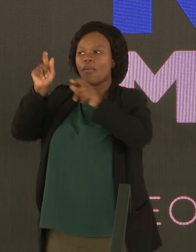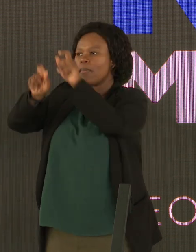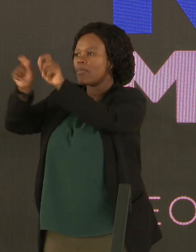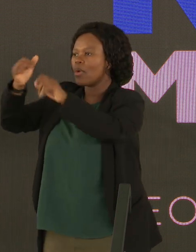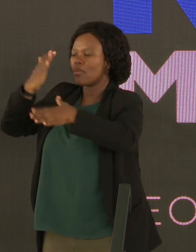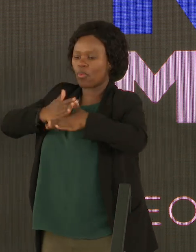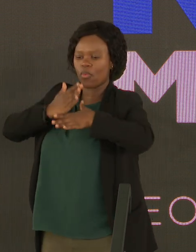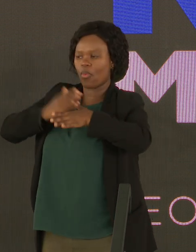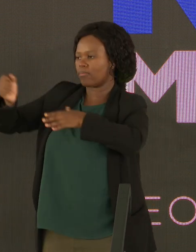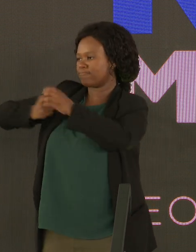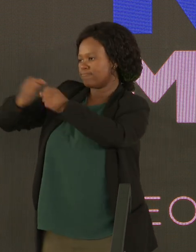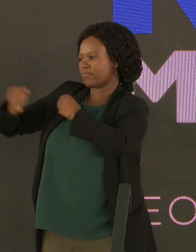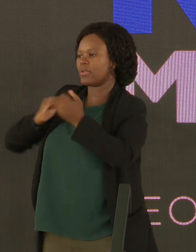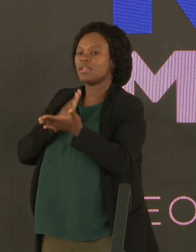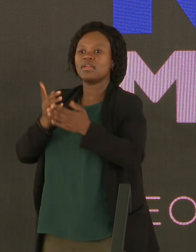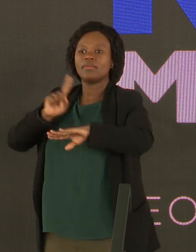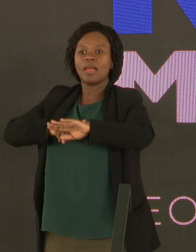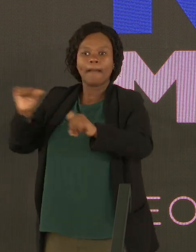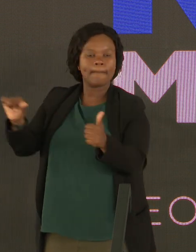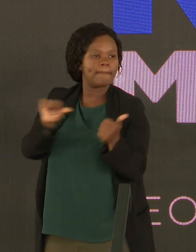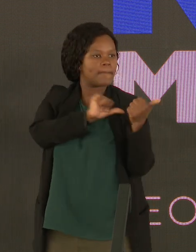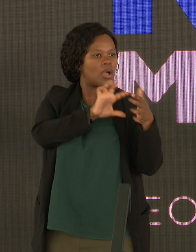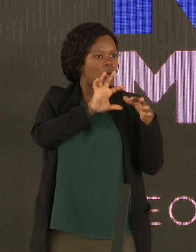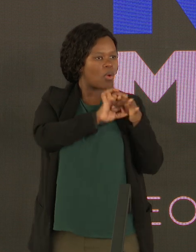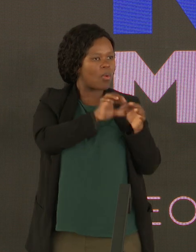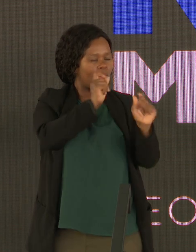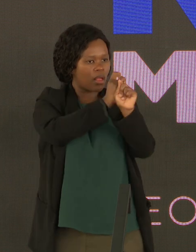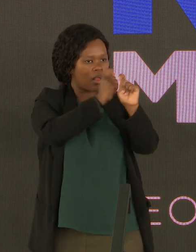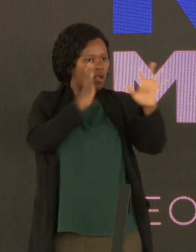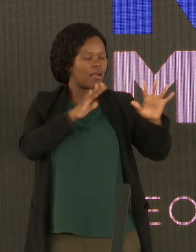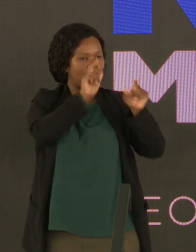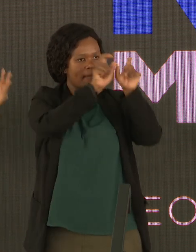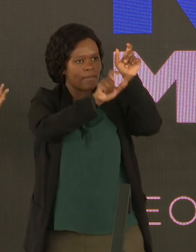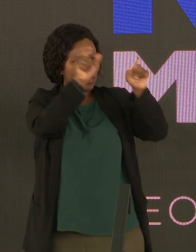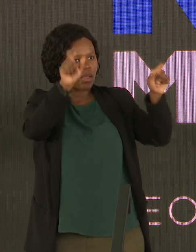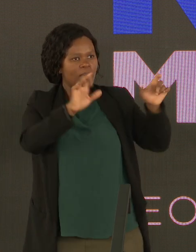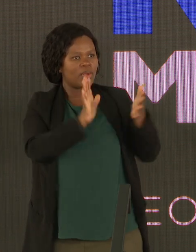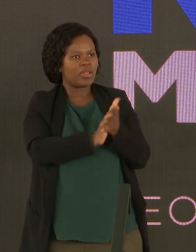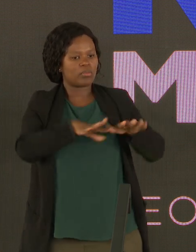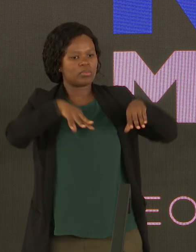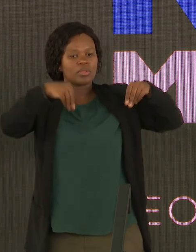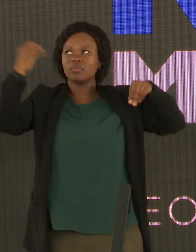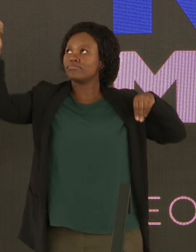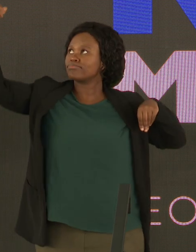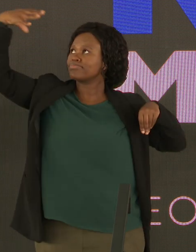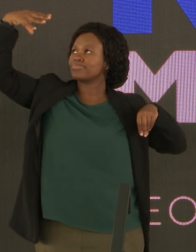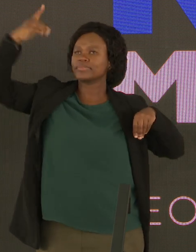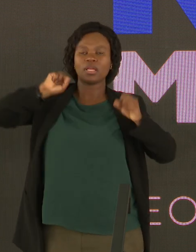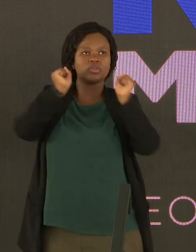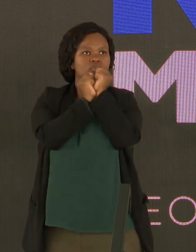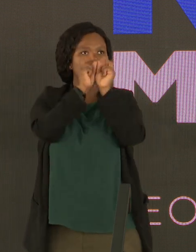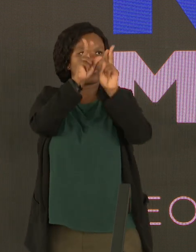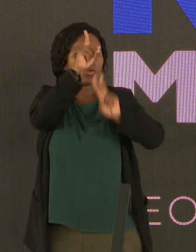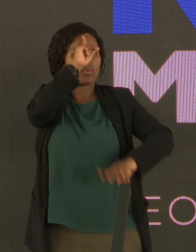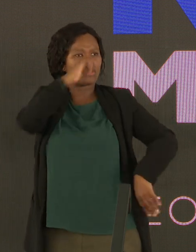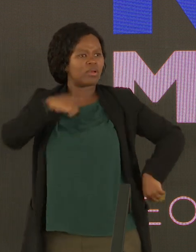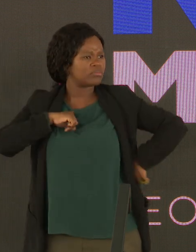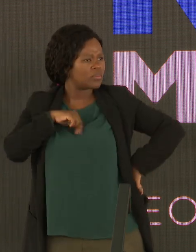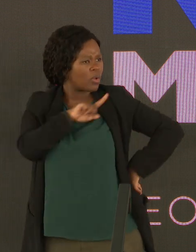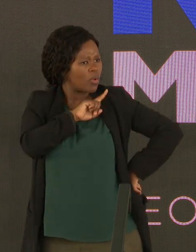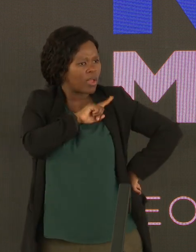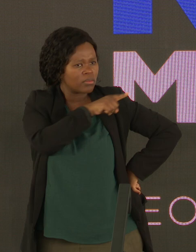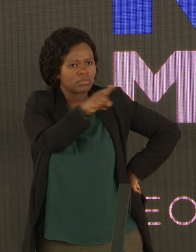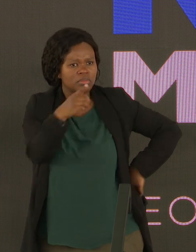sometimes when you go back, and you see people sitting around at 12 o'clock, the sun is out midday, you're like, why are people not